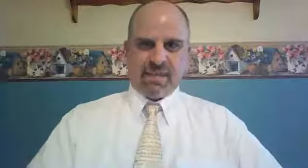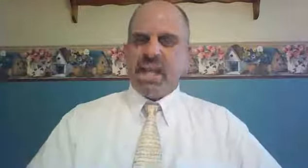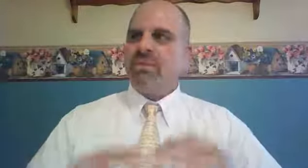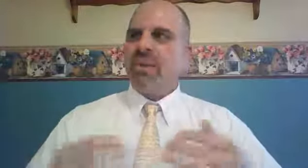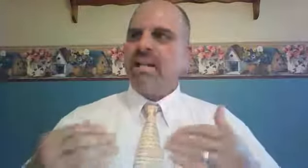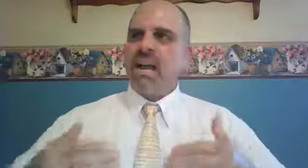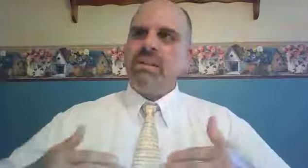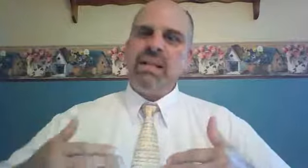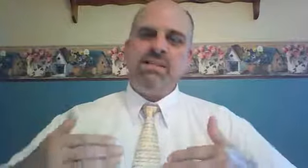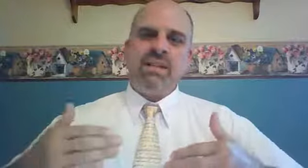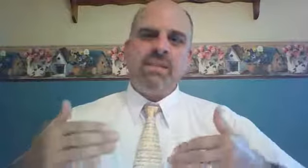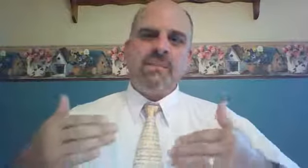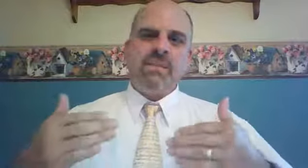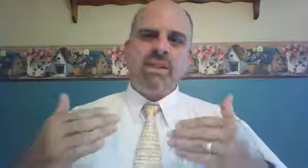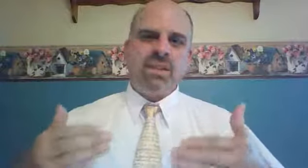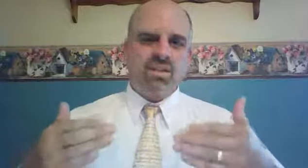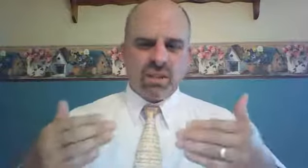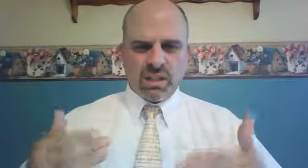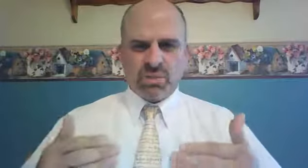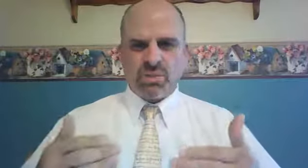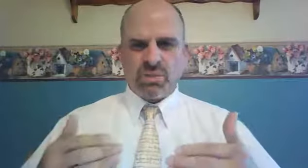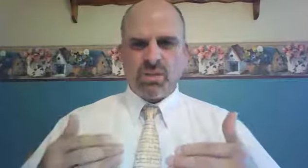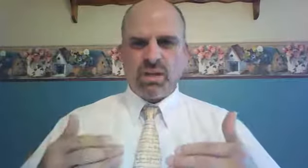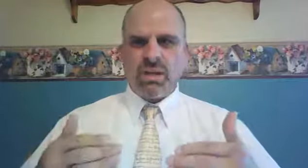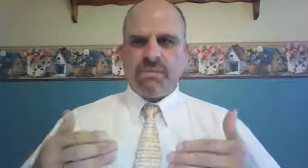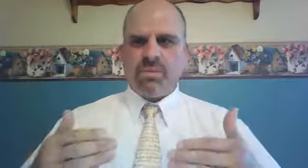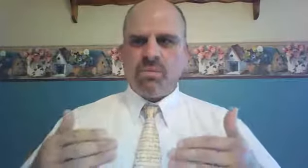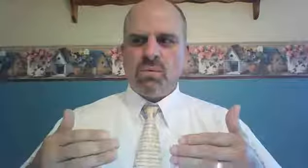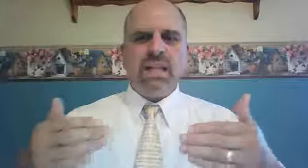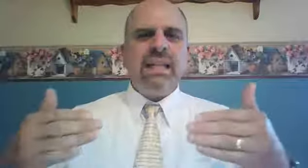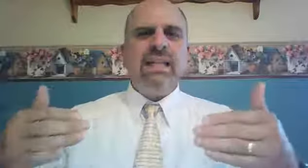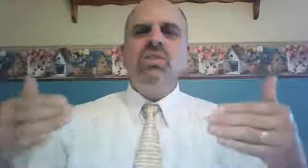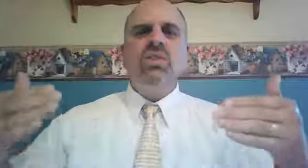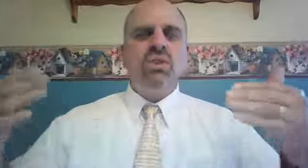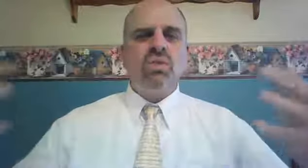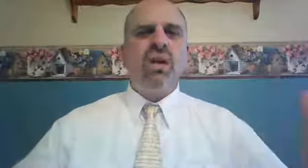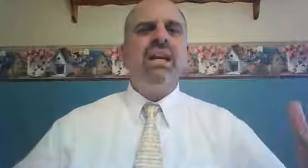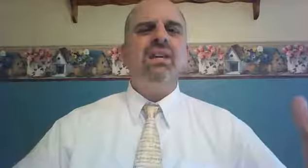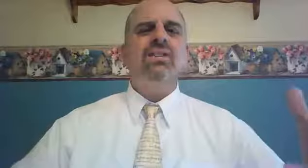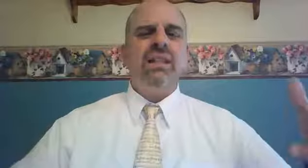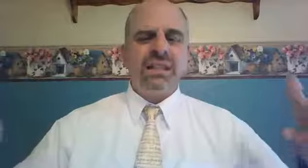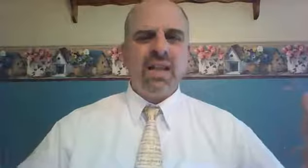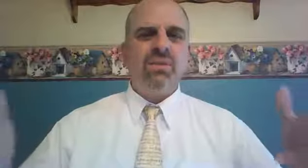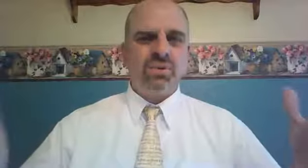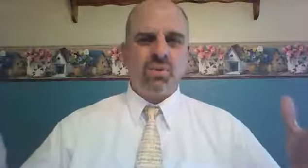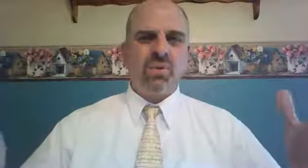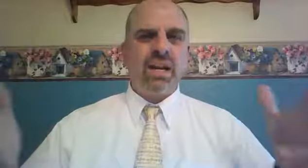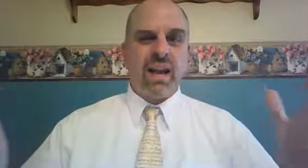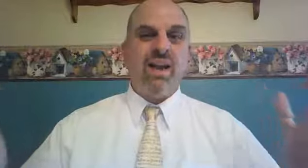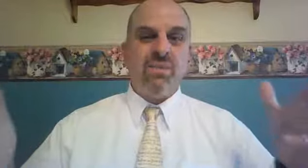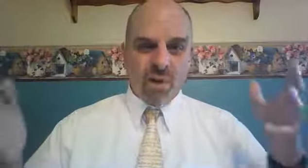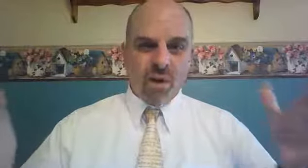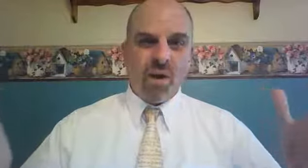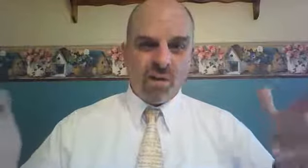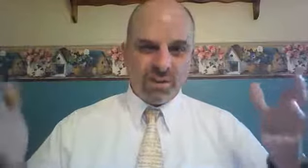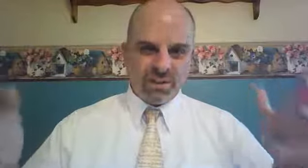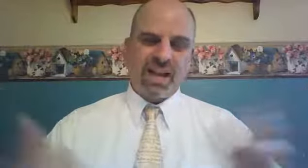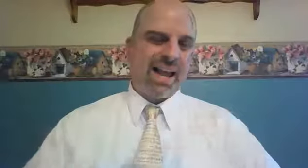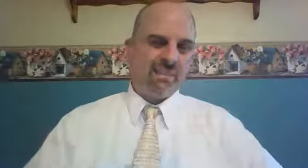In fact, I believe that this love story really leads to the greatest love story of all time.